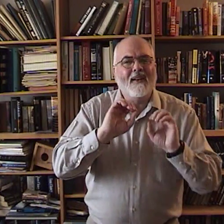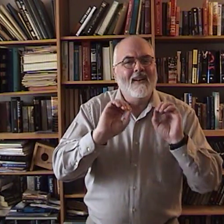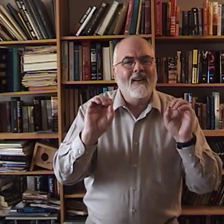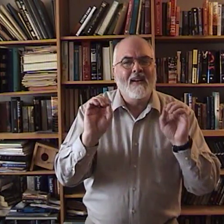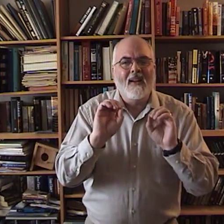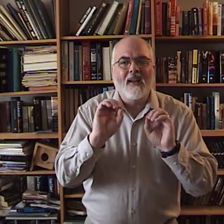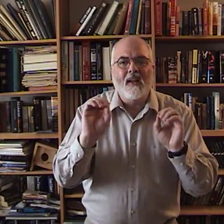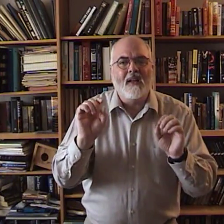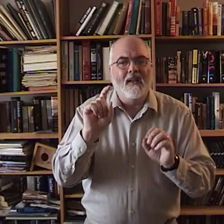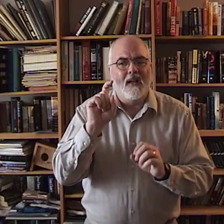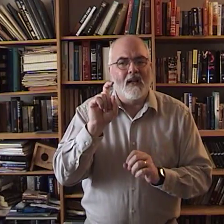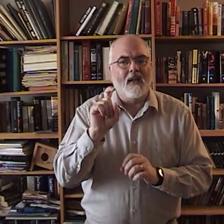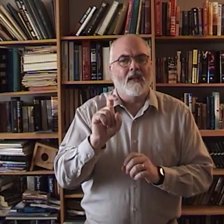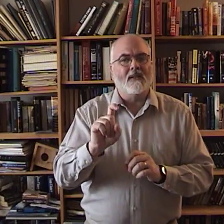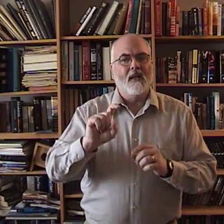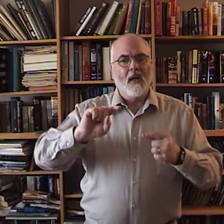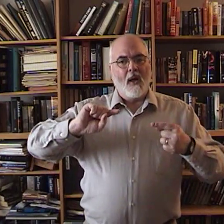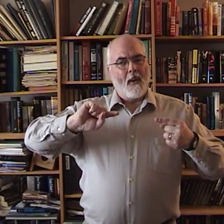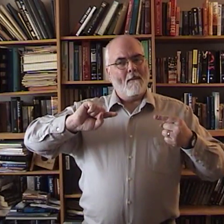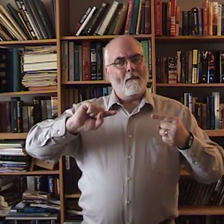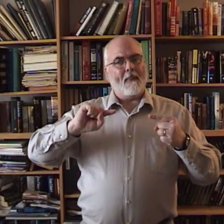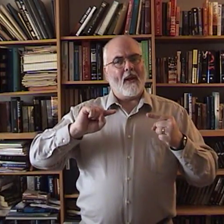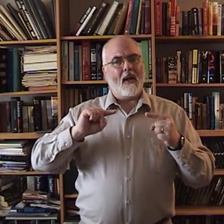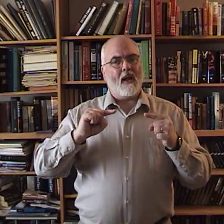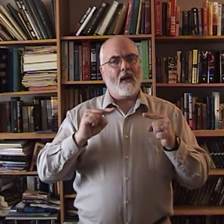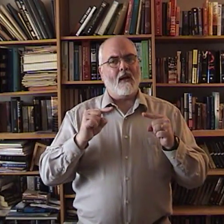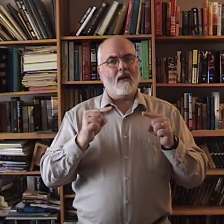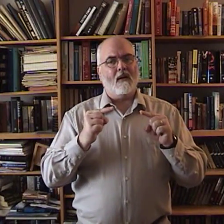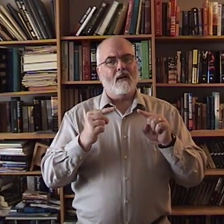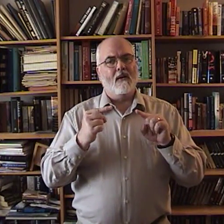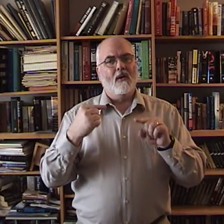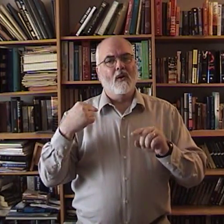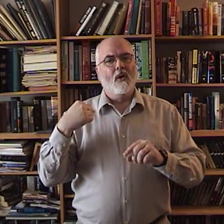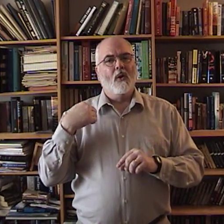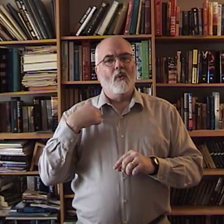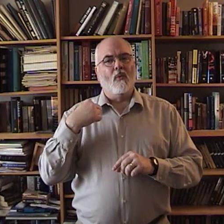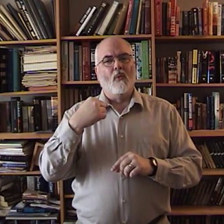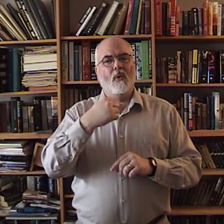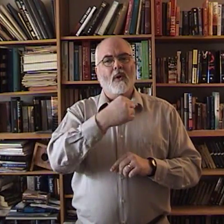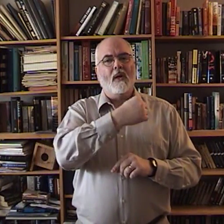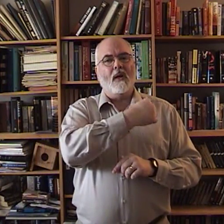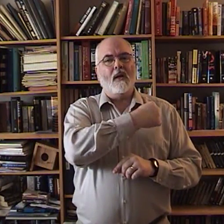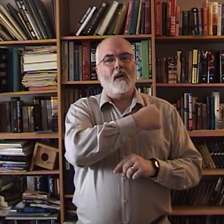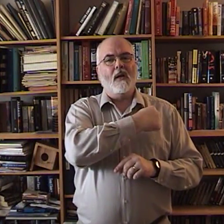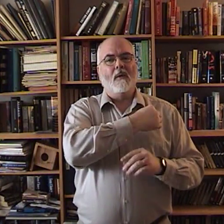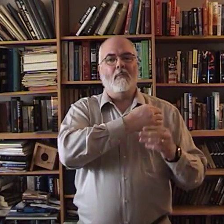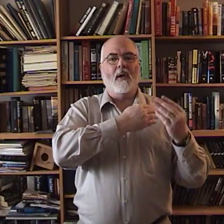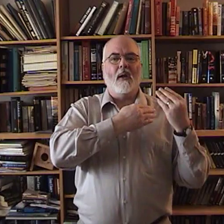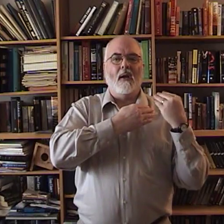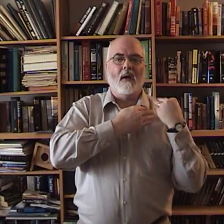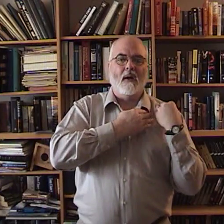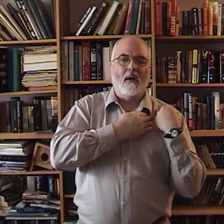needless pain we bear.